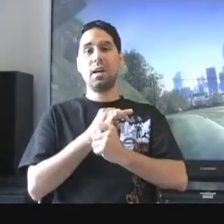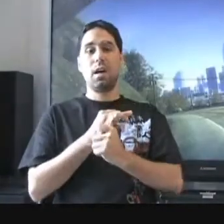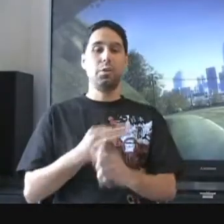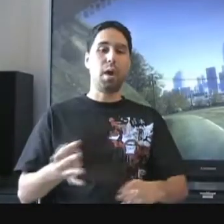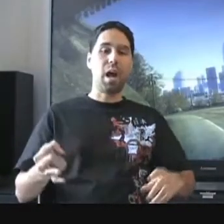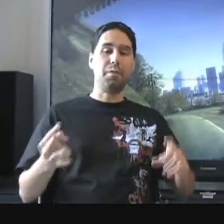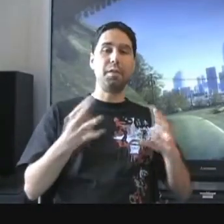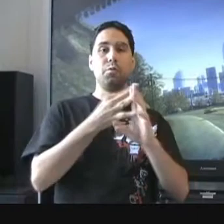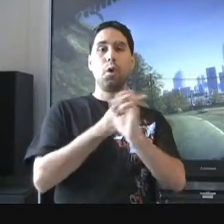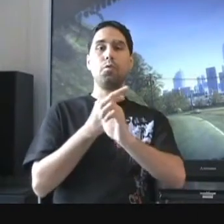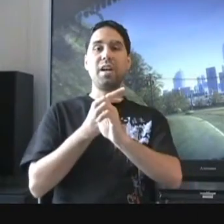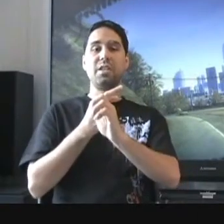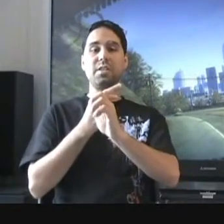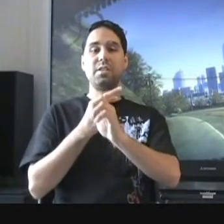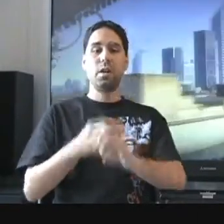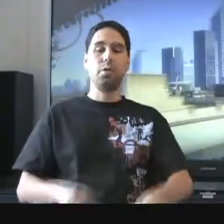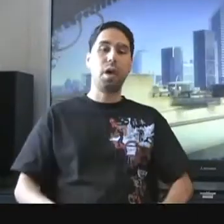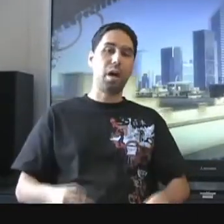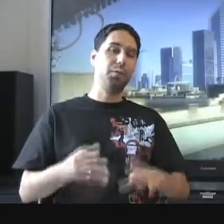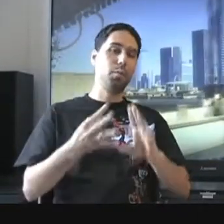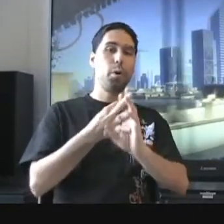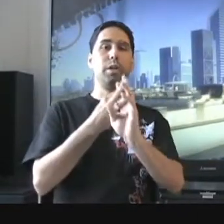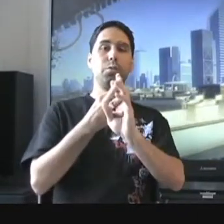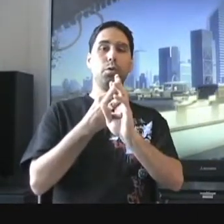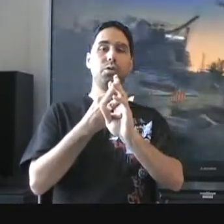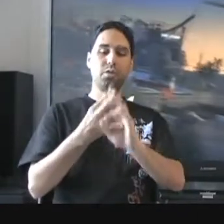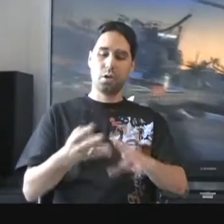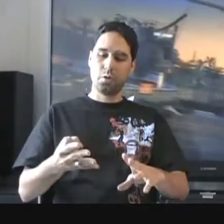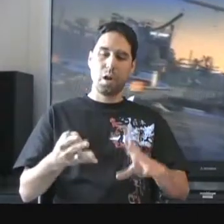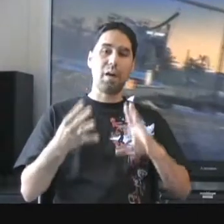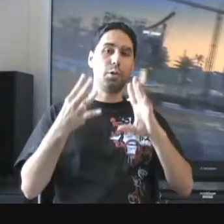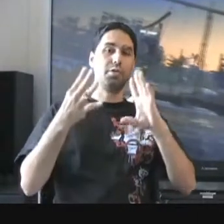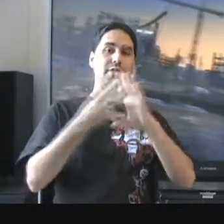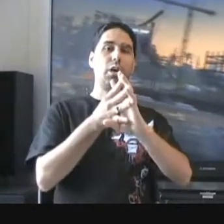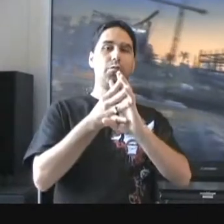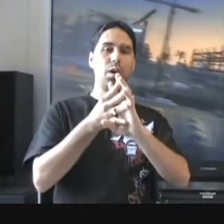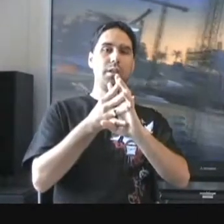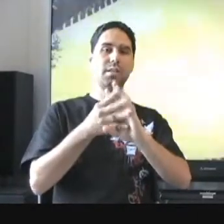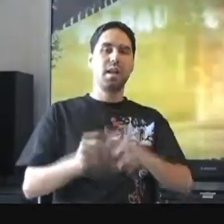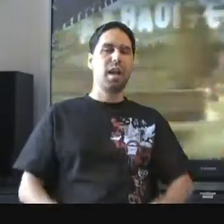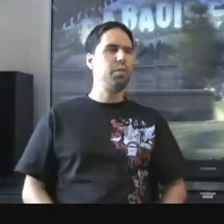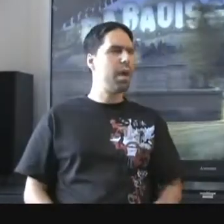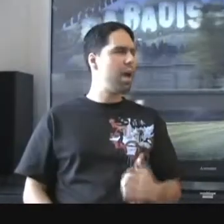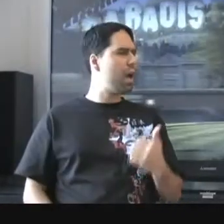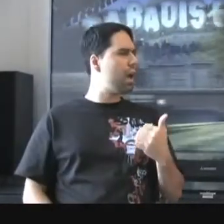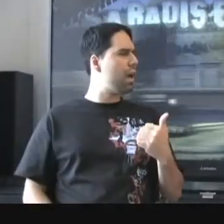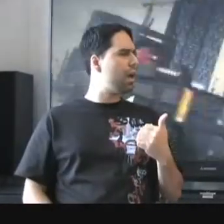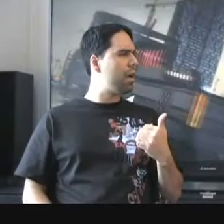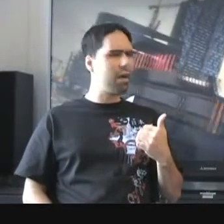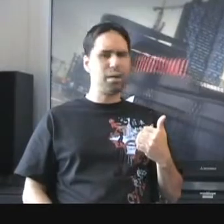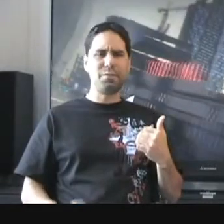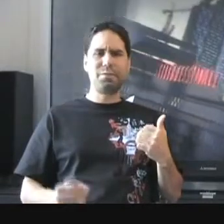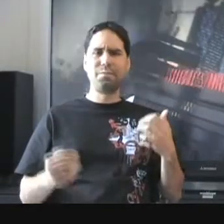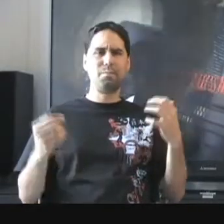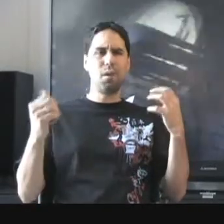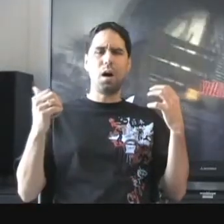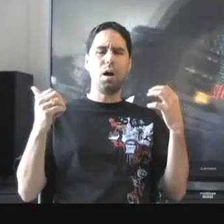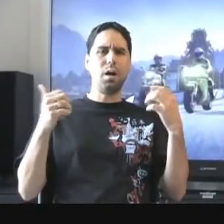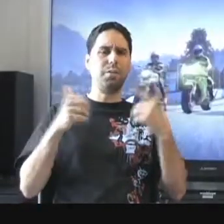You have the road rages. You have your burning roots. You have your stunt runs. And you have the